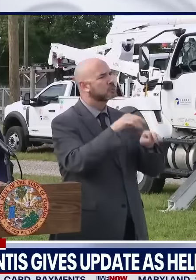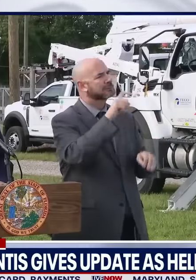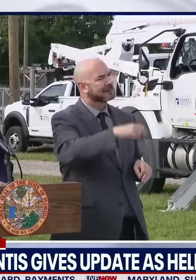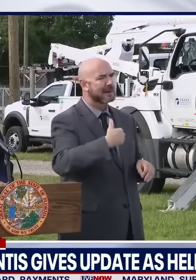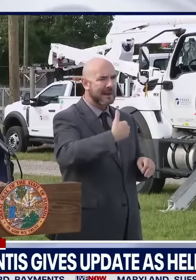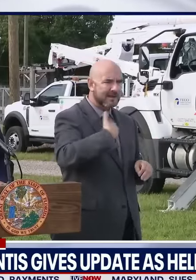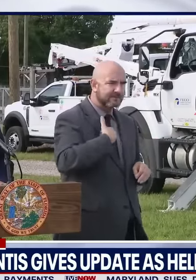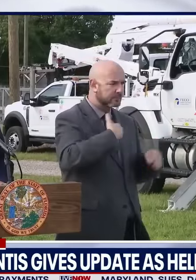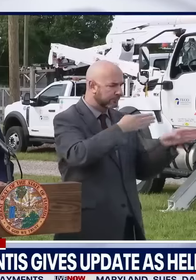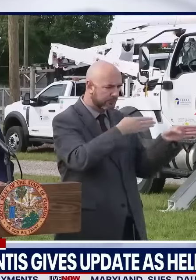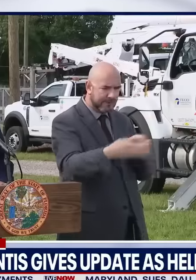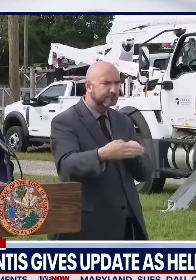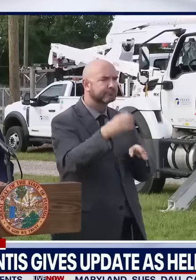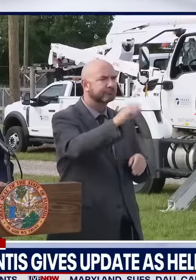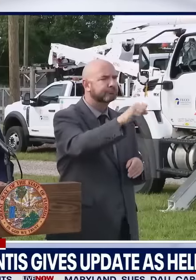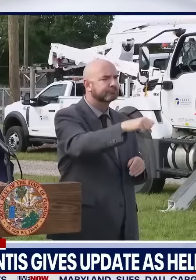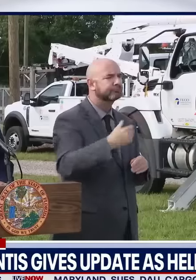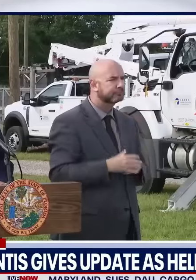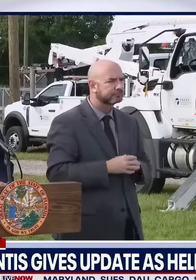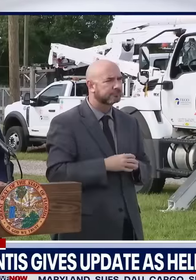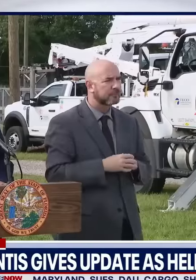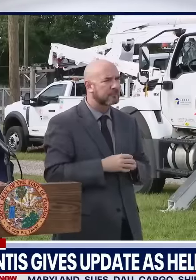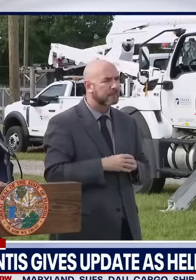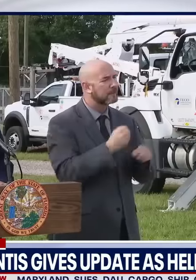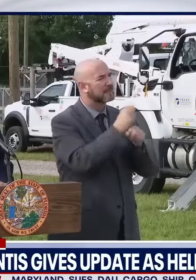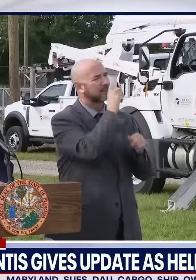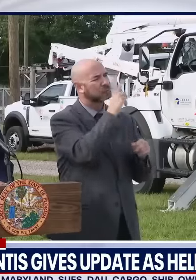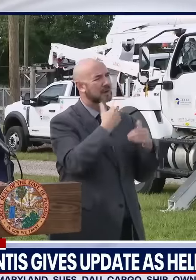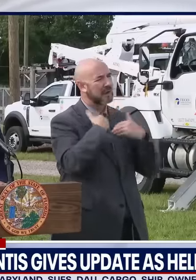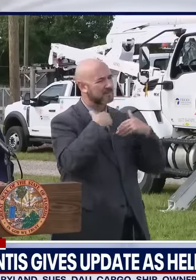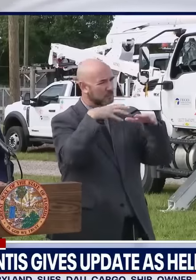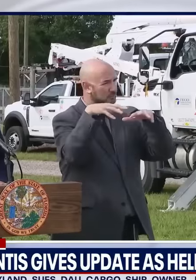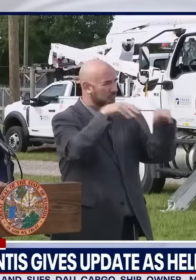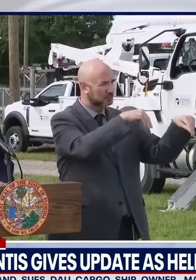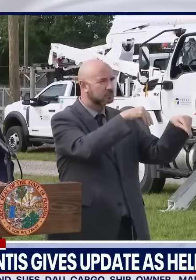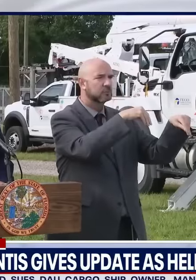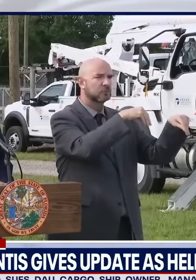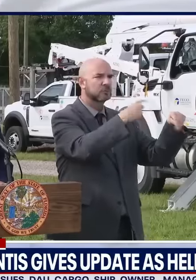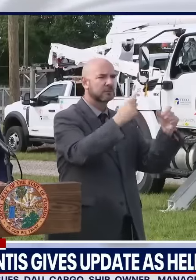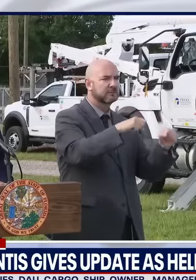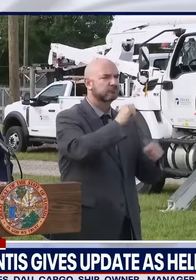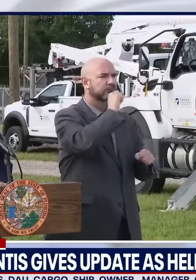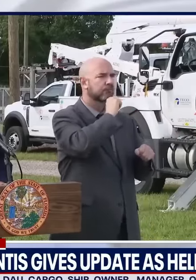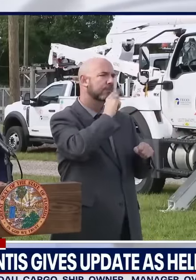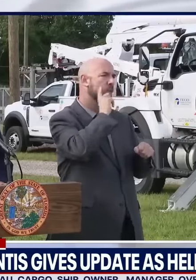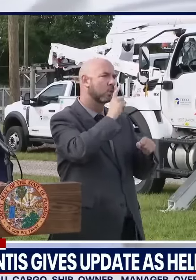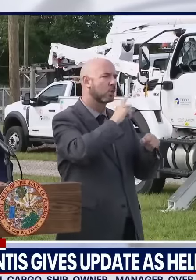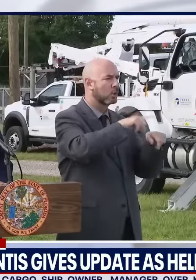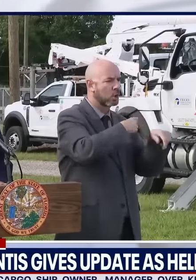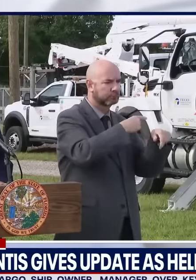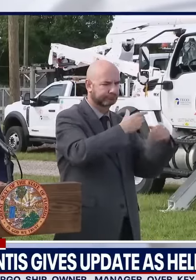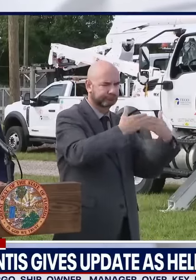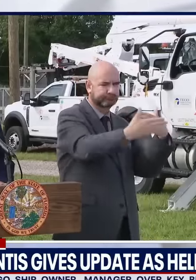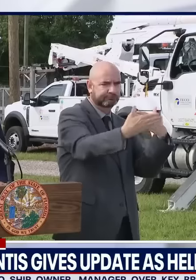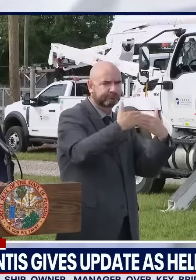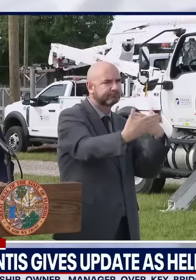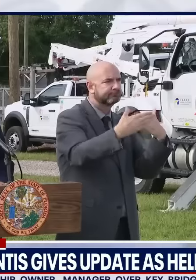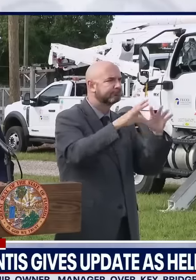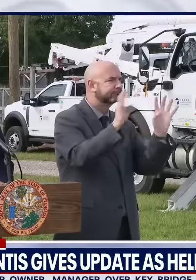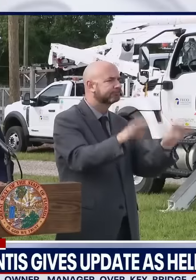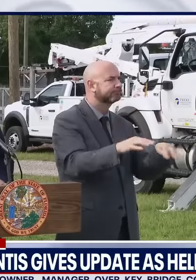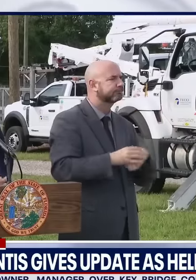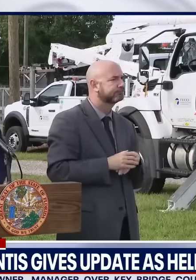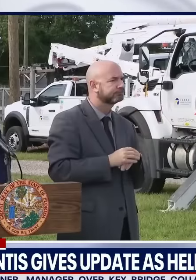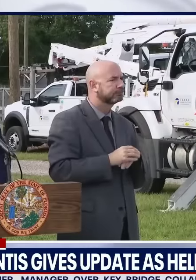weather that power outage however long it is. And we've been fortunate. If you look at some of our most recent storms, you've